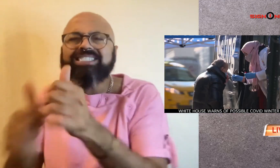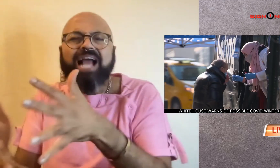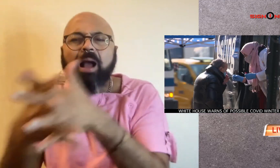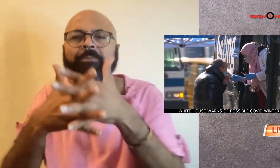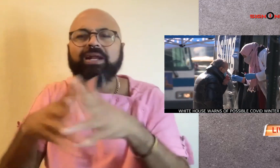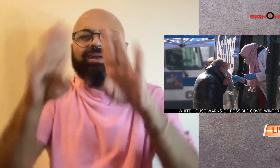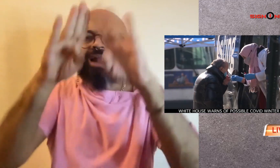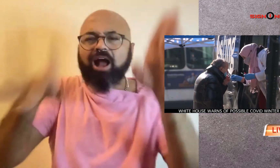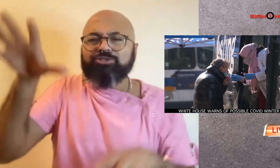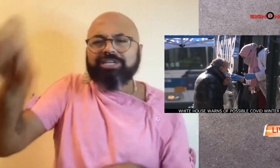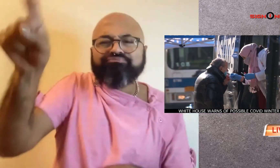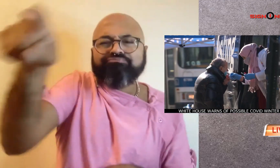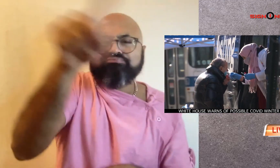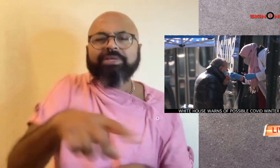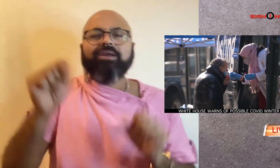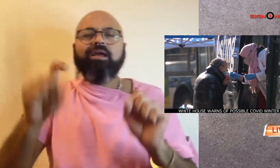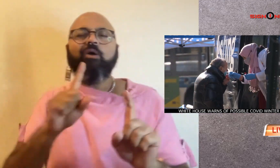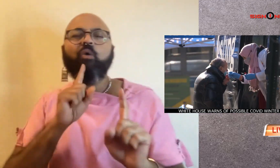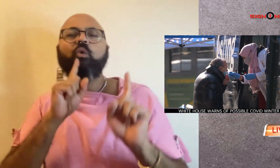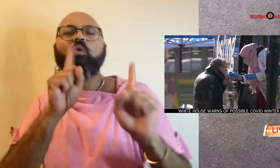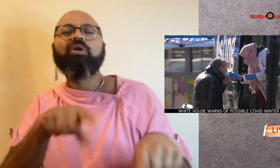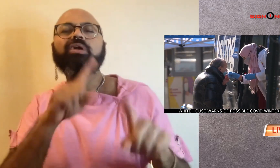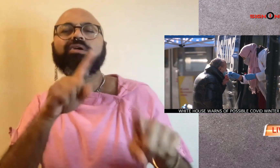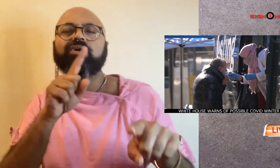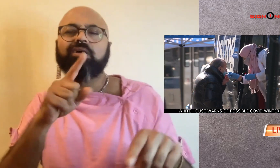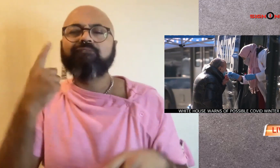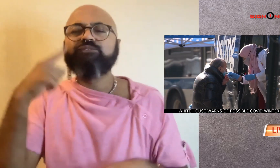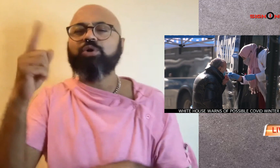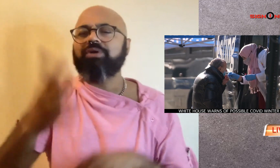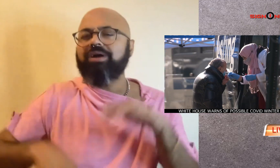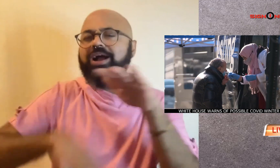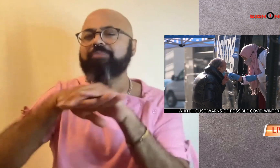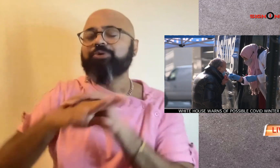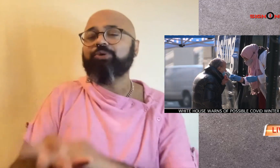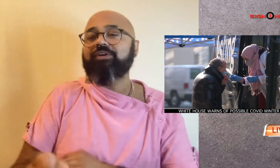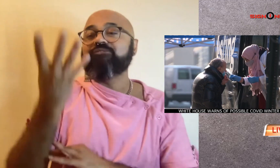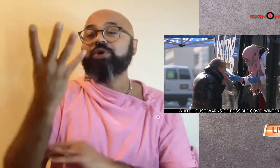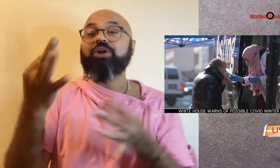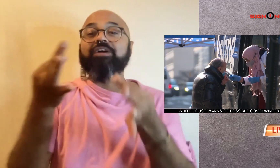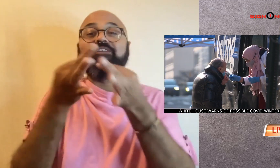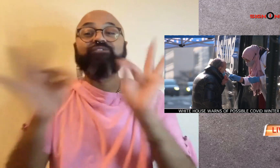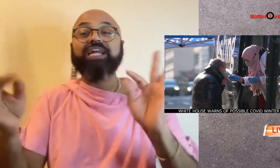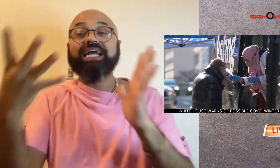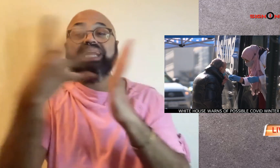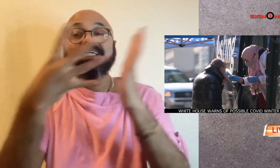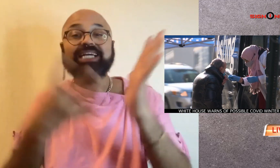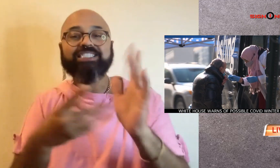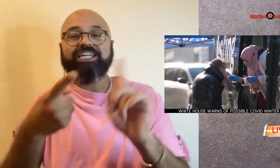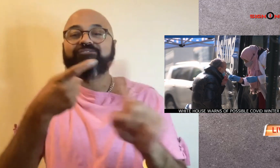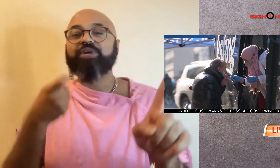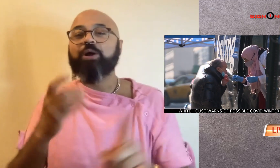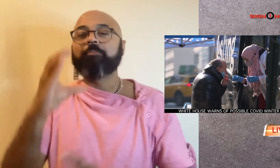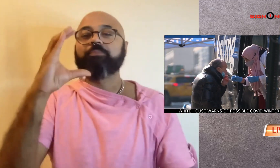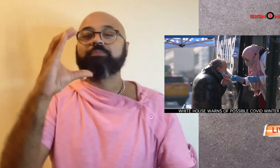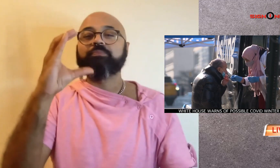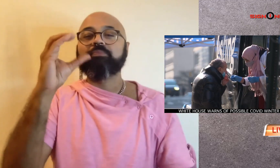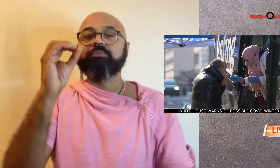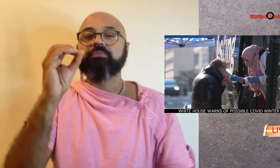American household can order up to four free tests from covidtest.gov.